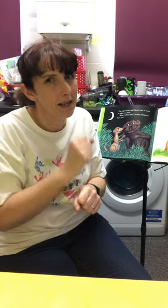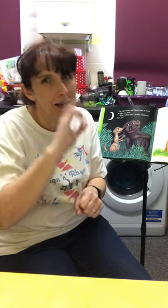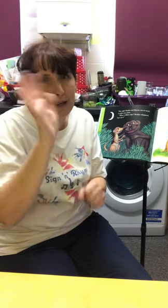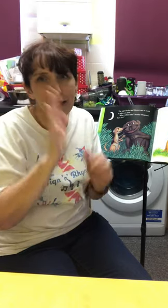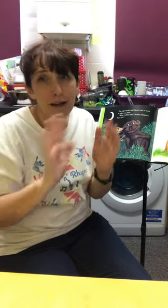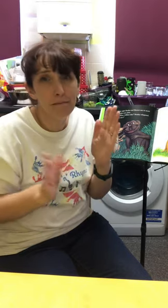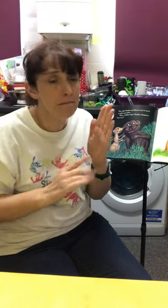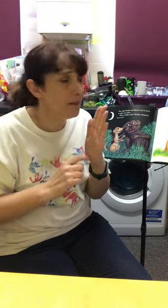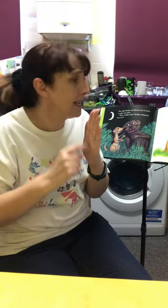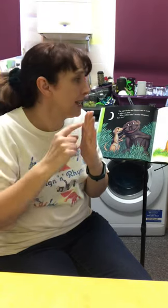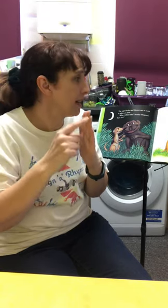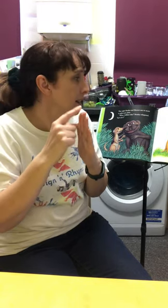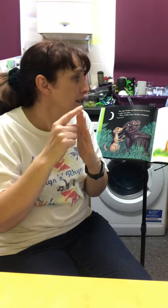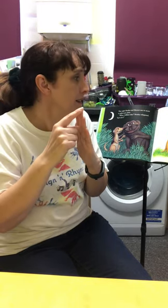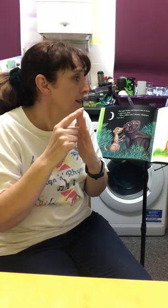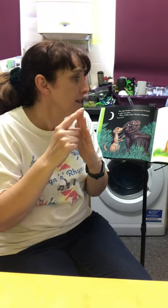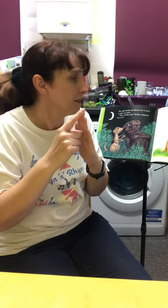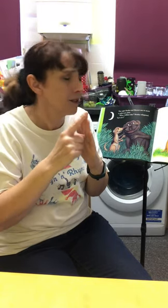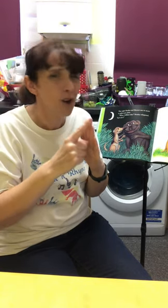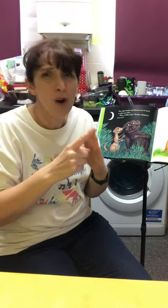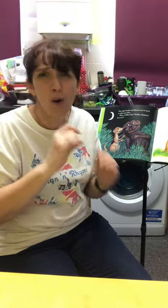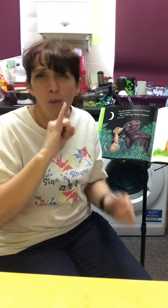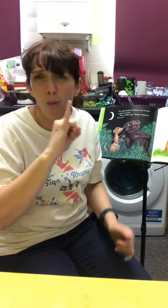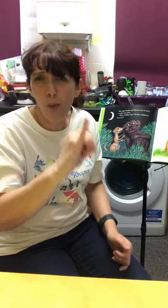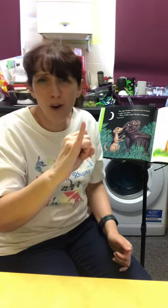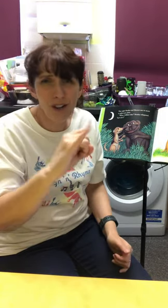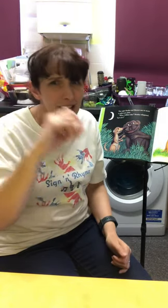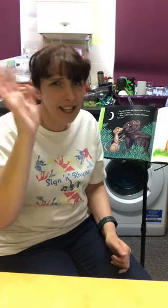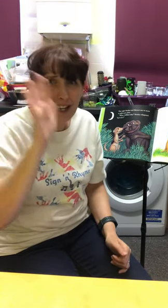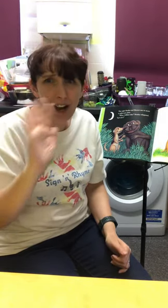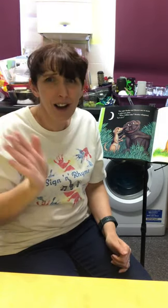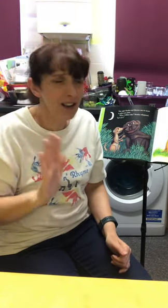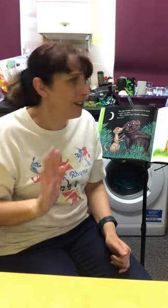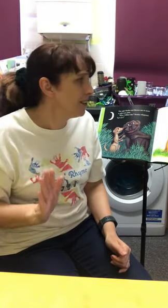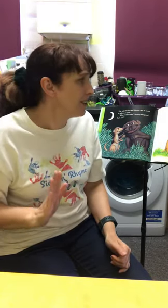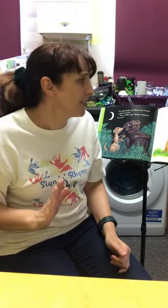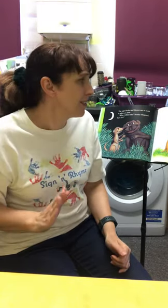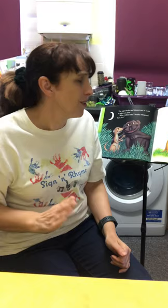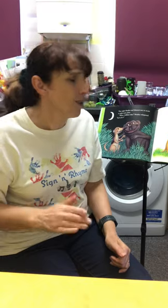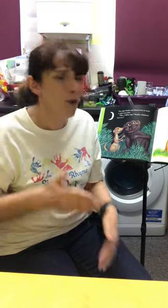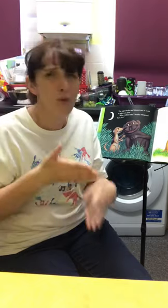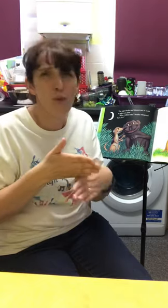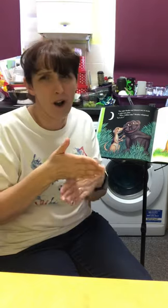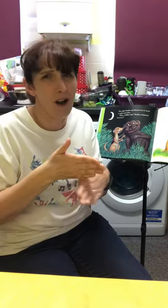chameleon's wonky colours work.